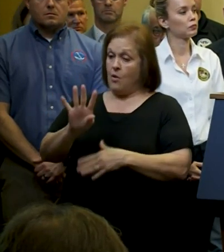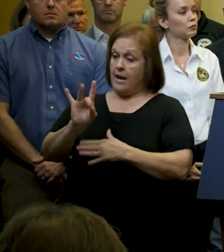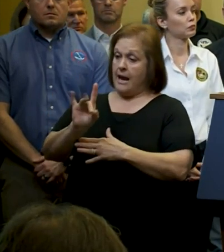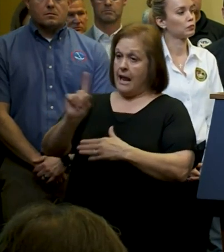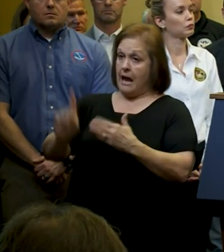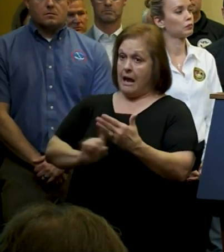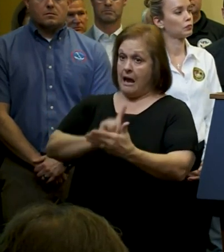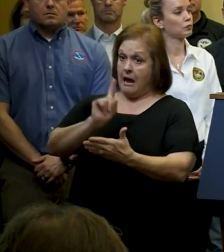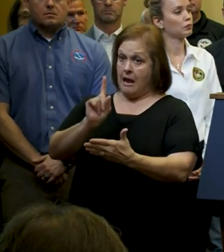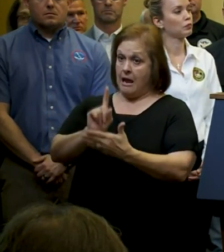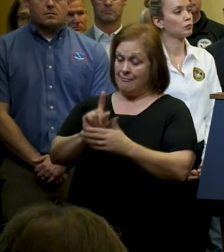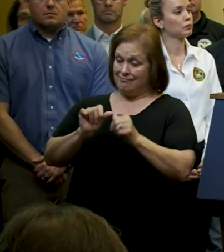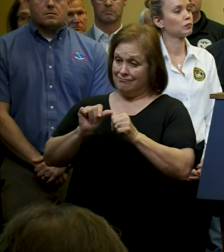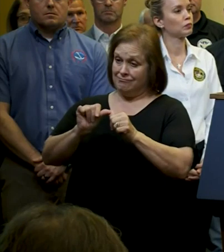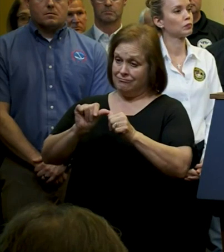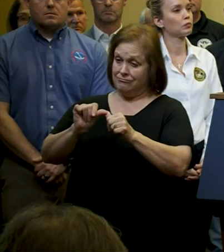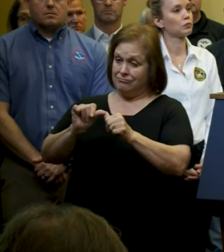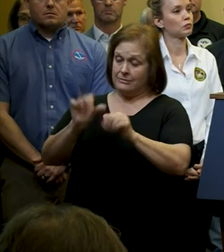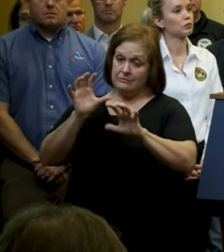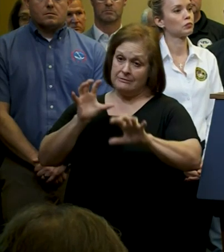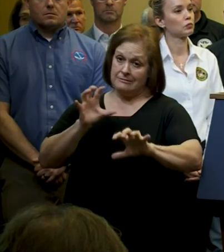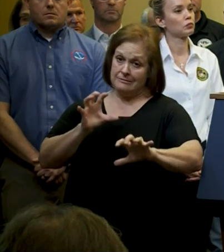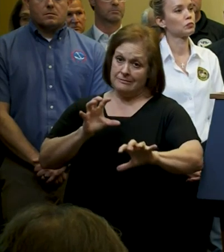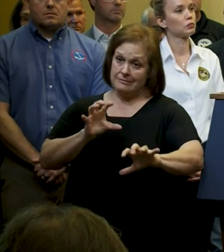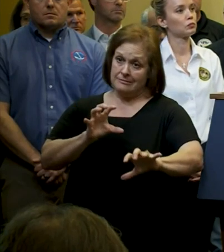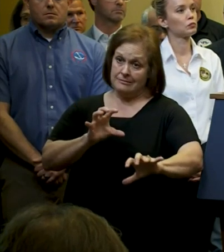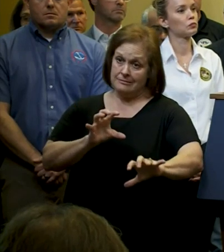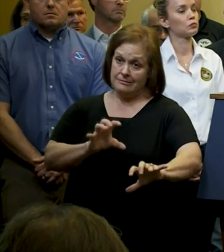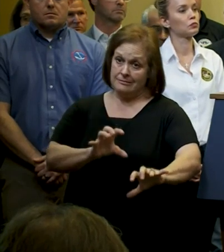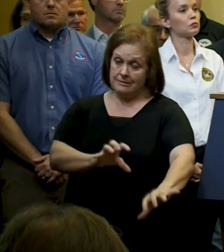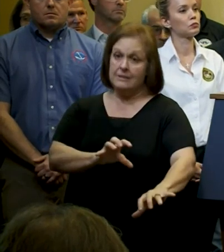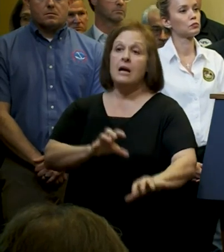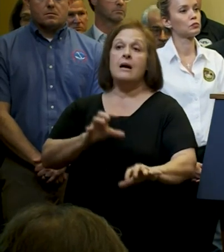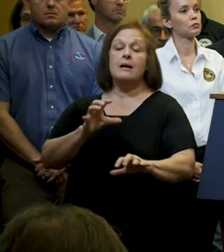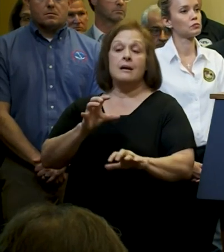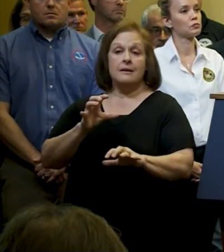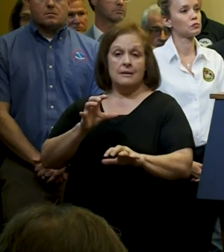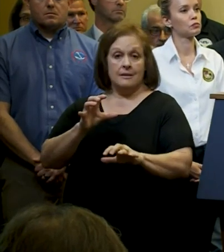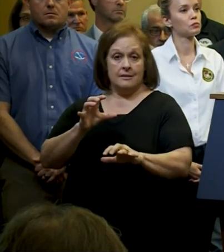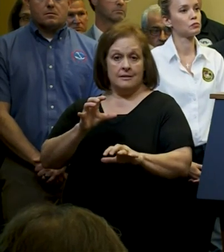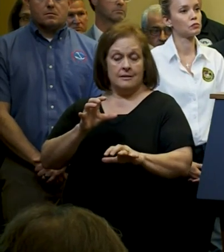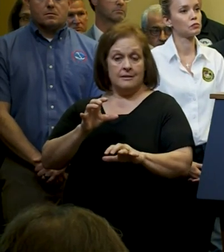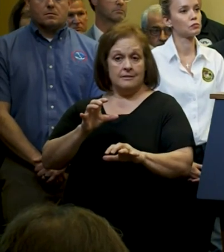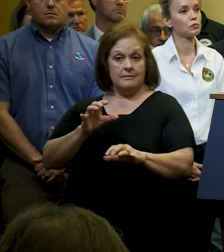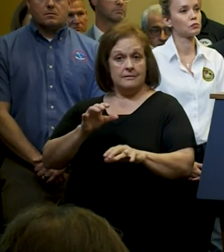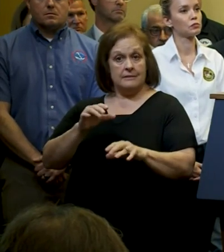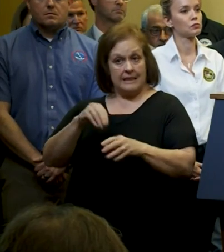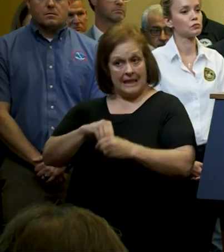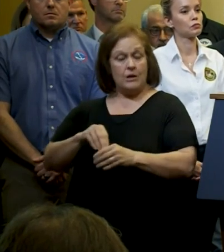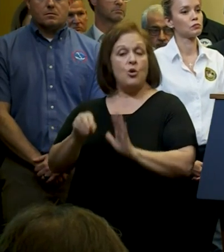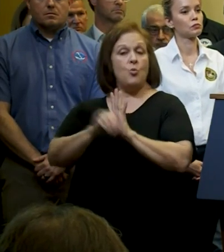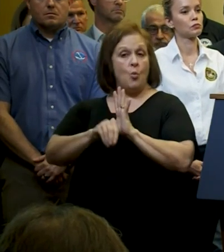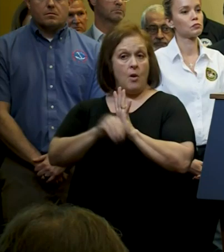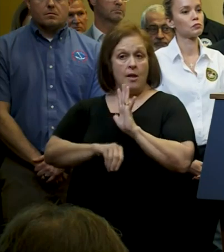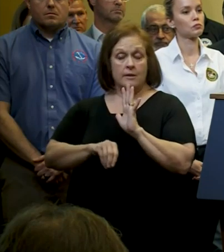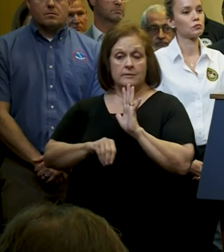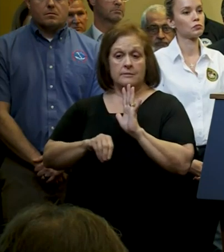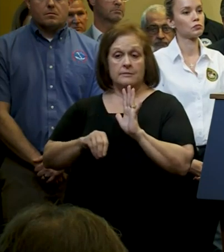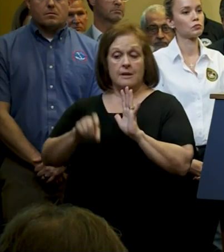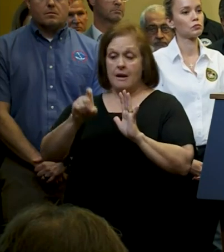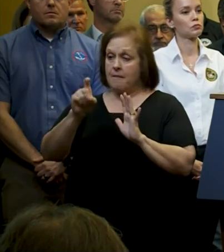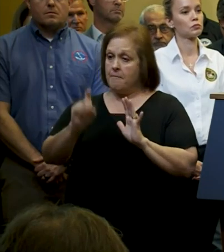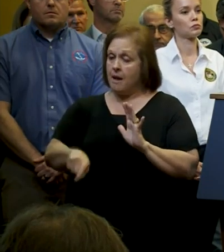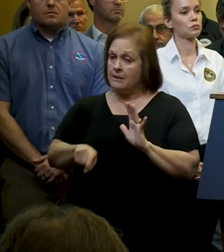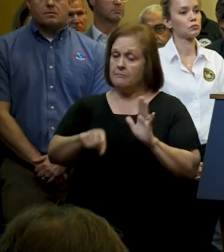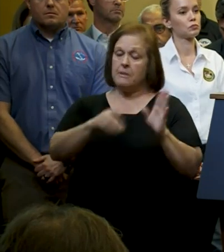hours, potential rainfall, consistent rainfall over the city of New Orleans. We have to be prepared